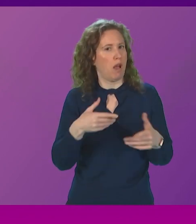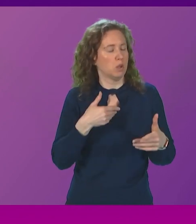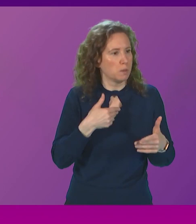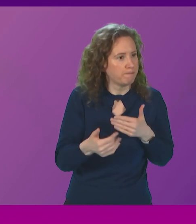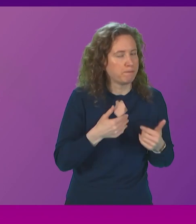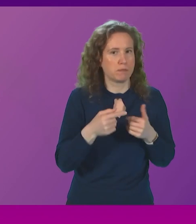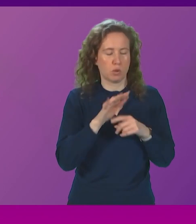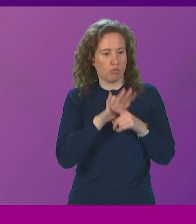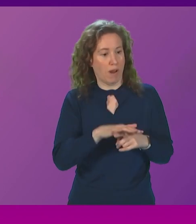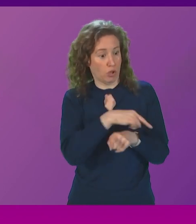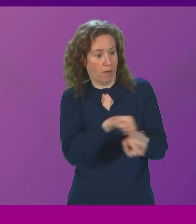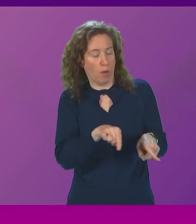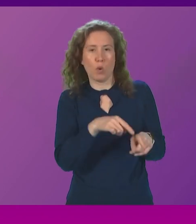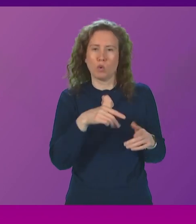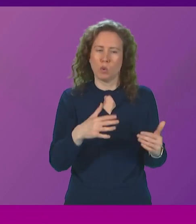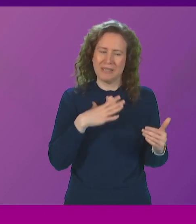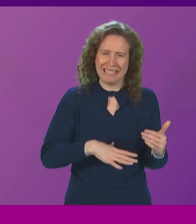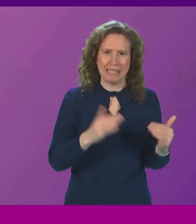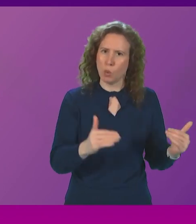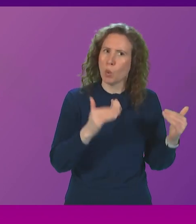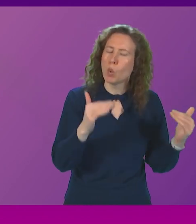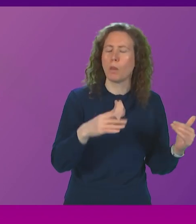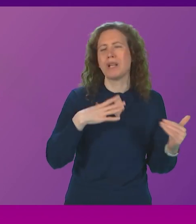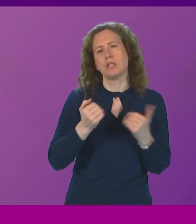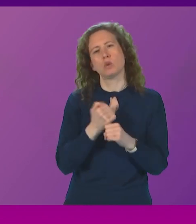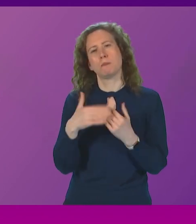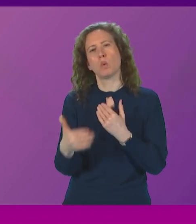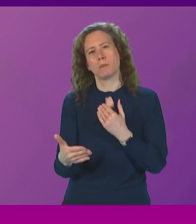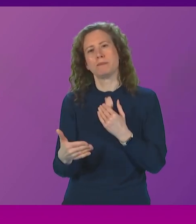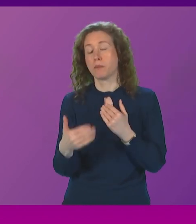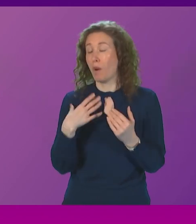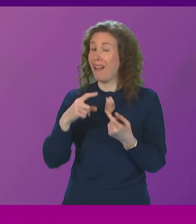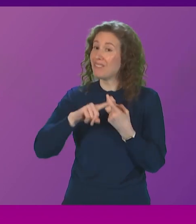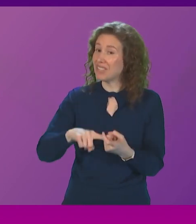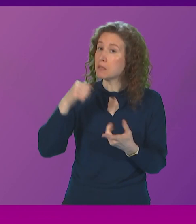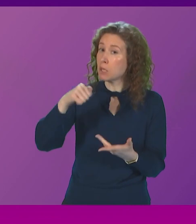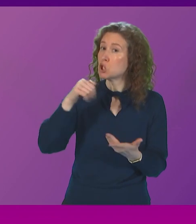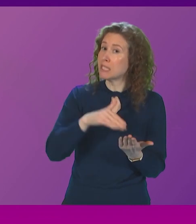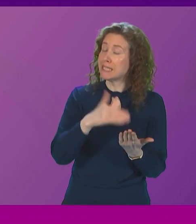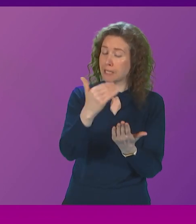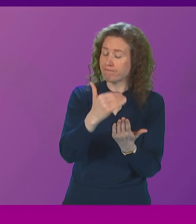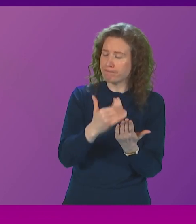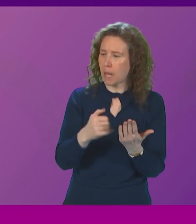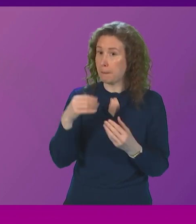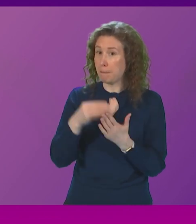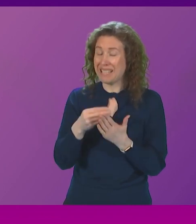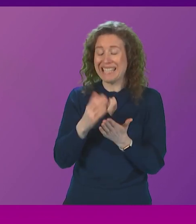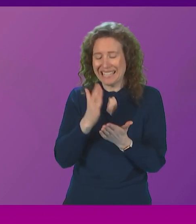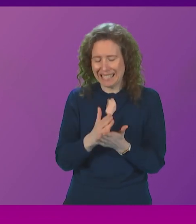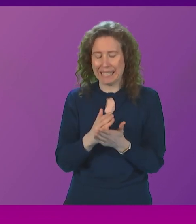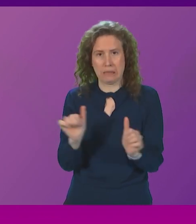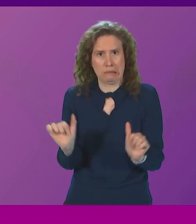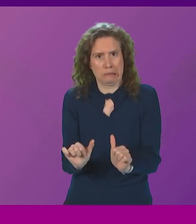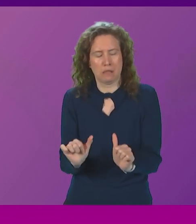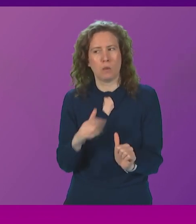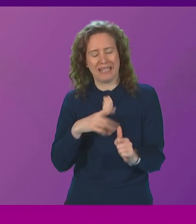pressure on those most in need of course more must be done and whilst we have fixed budgets and when money is so tight and needs to be